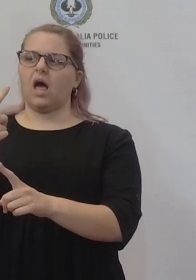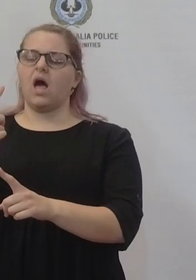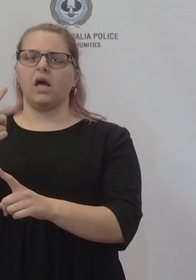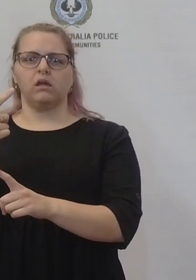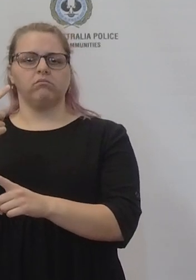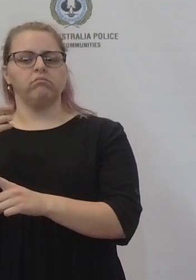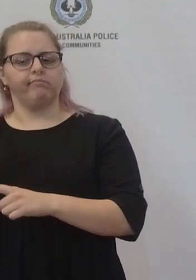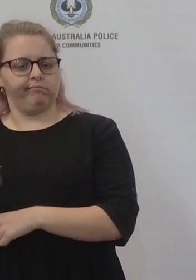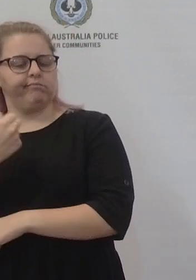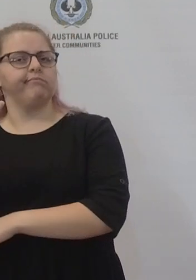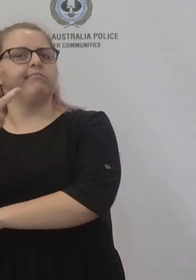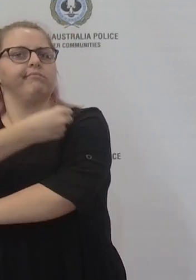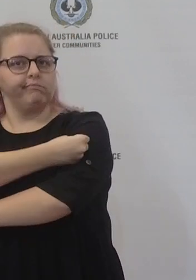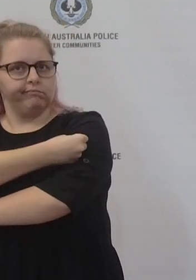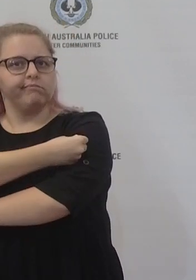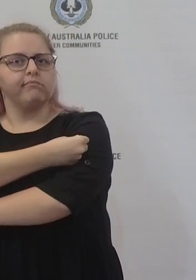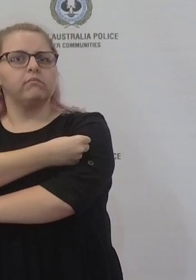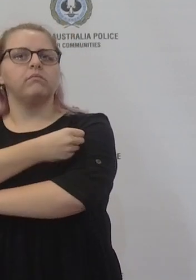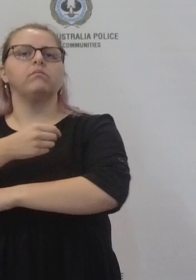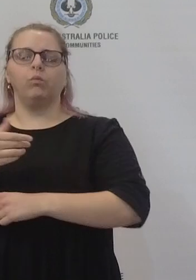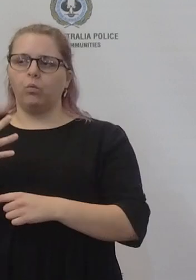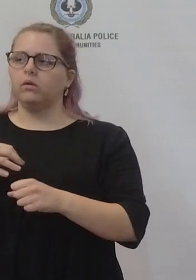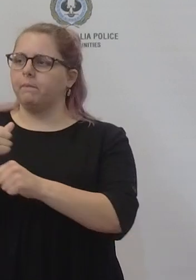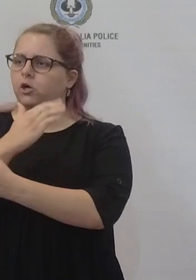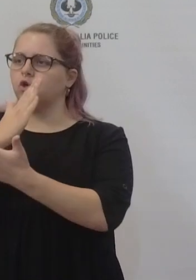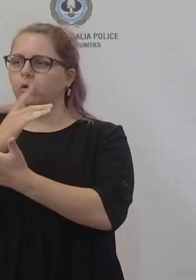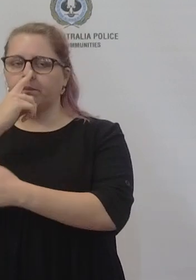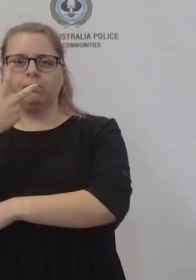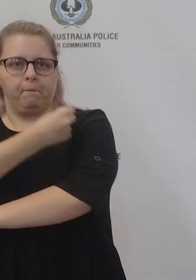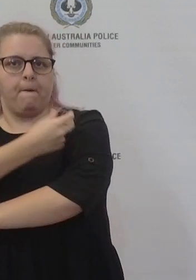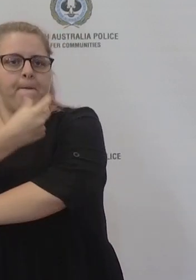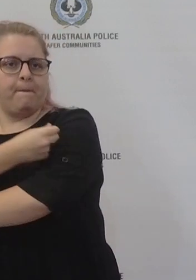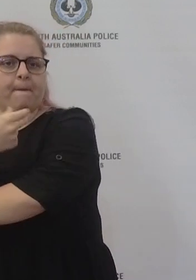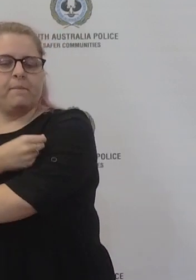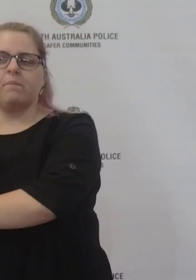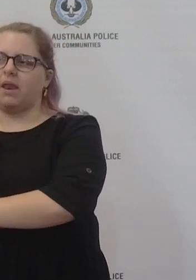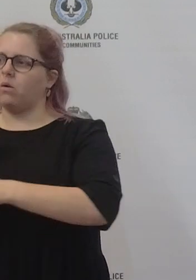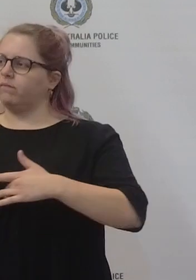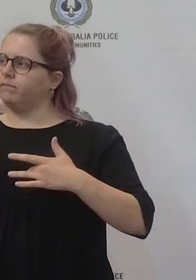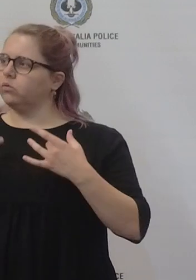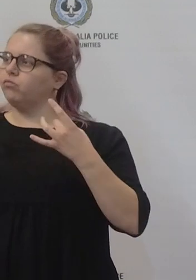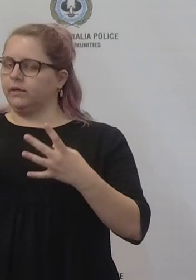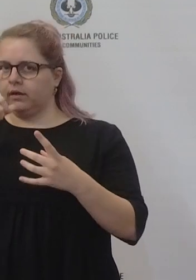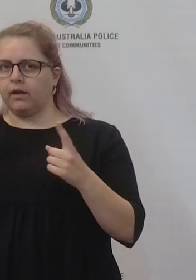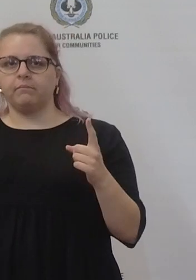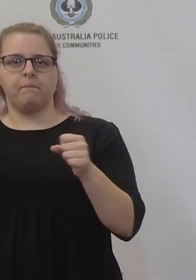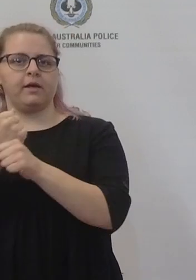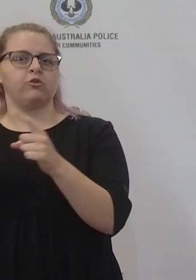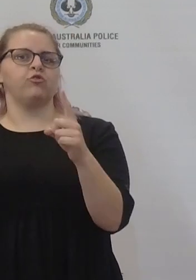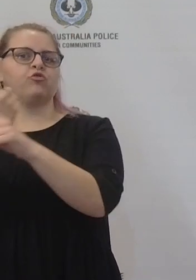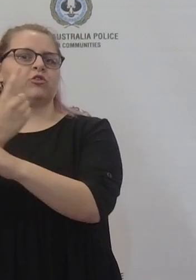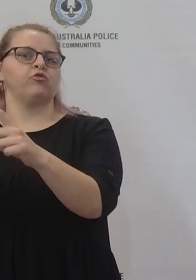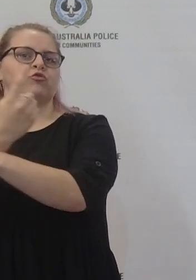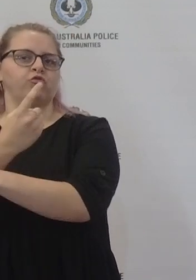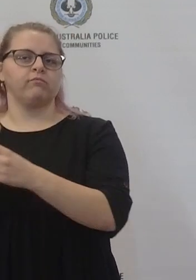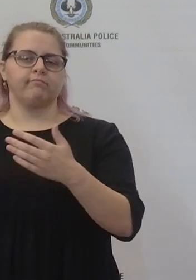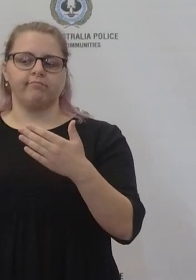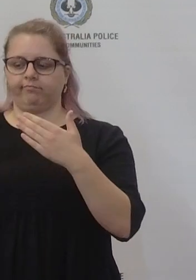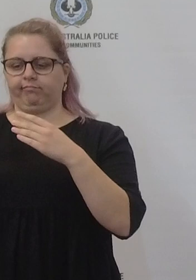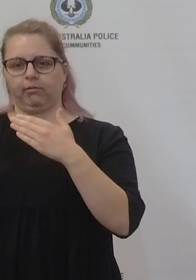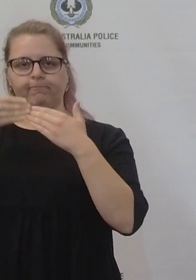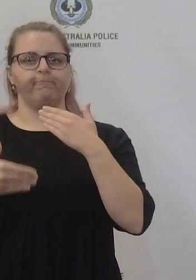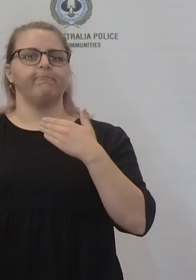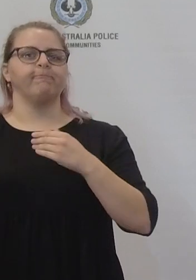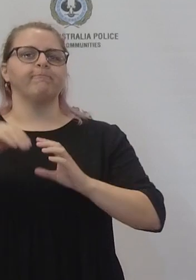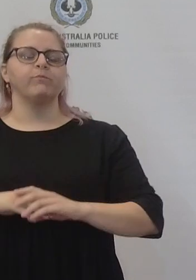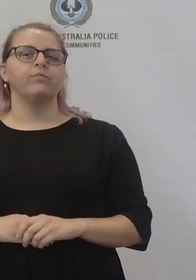done so that we could implement quick and effective change regarding vaccination requirements and it was always intended that they would be replaced where necessary with